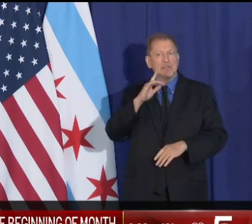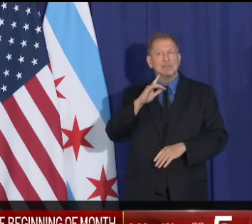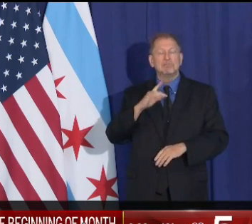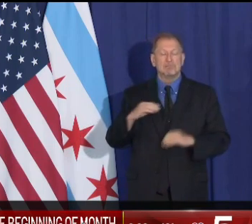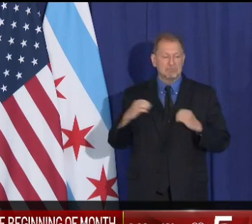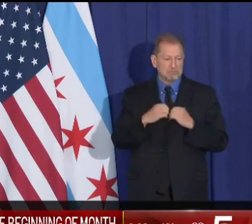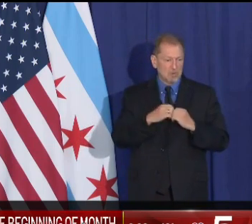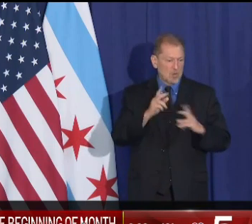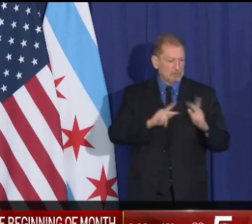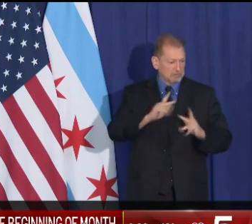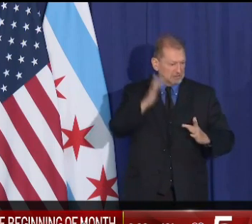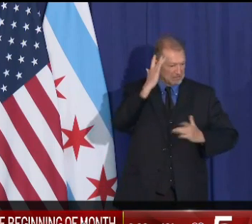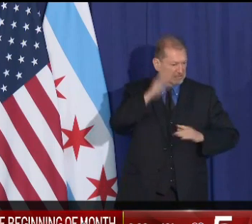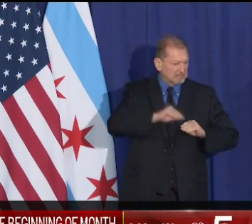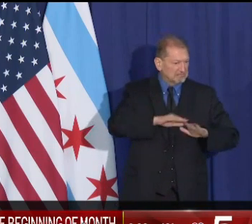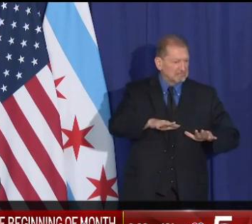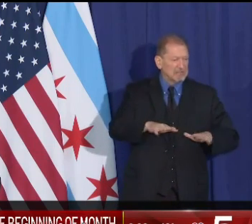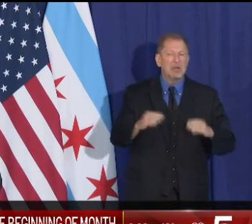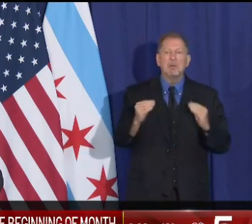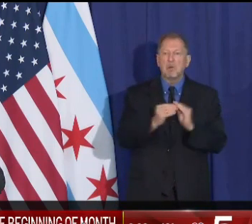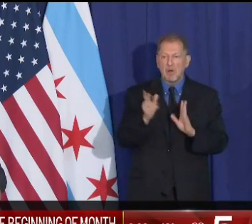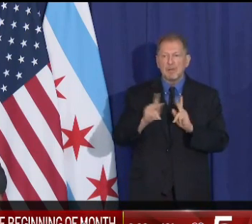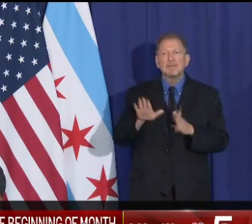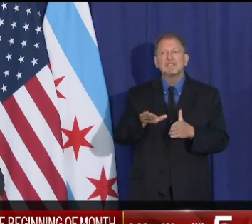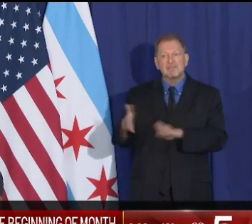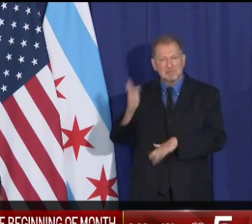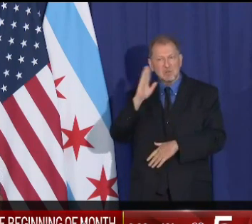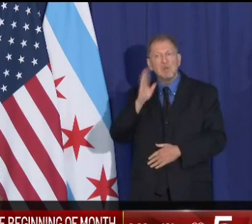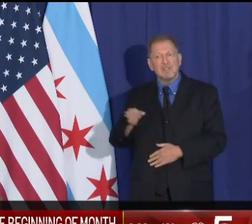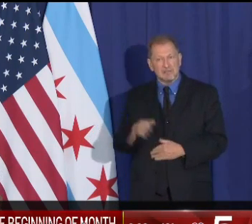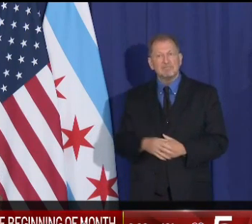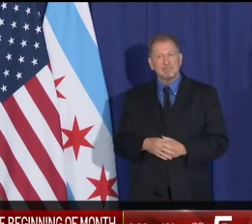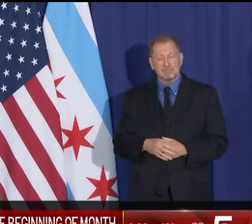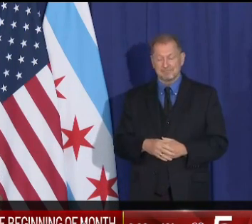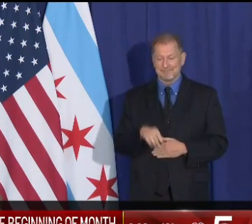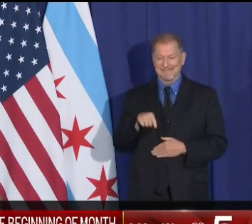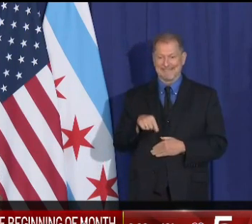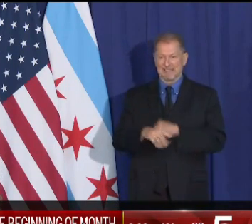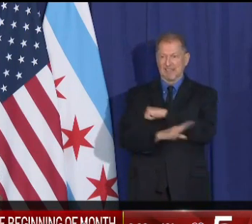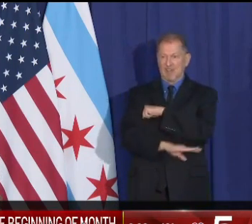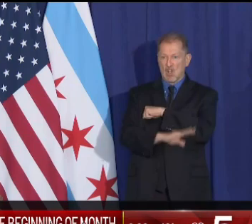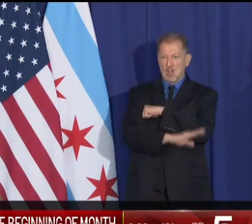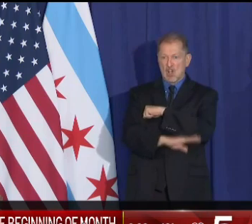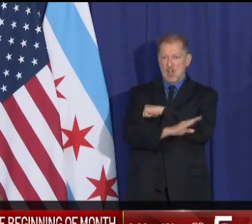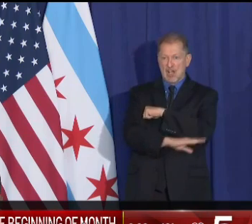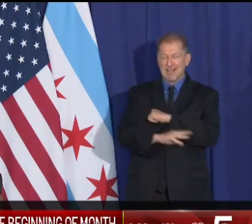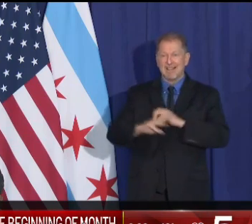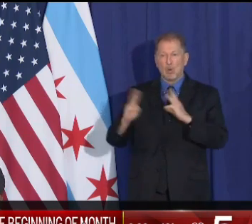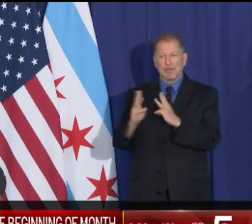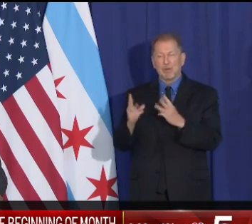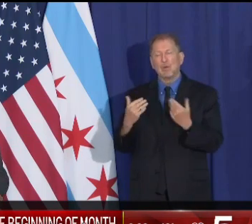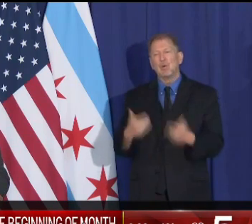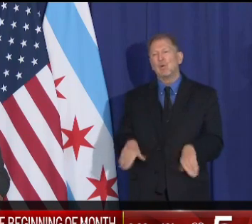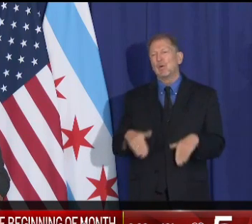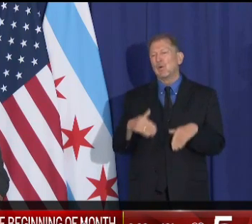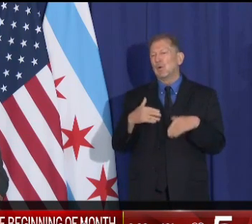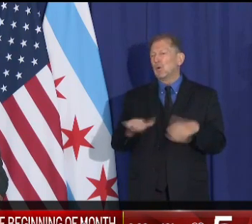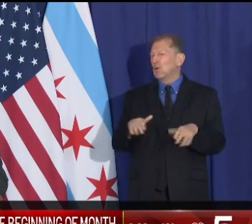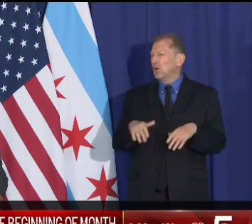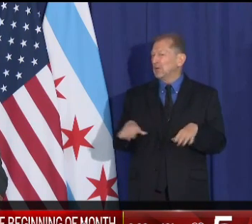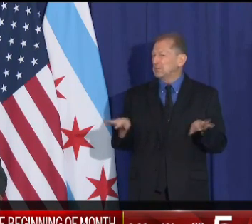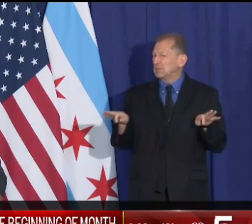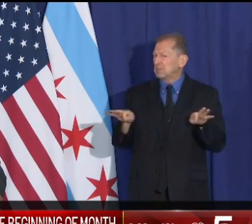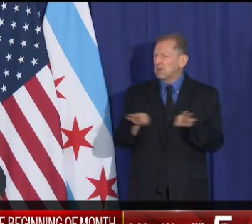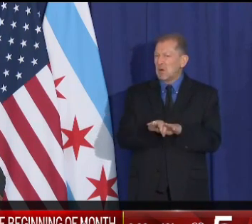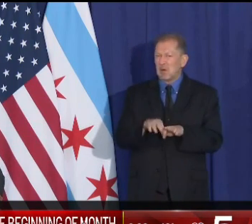and death. And now, as we head into the fall and winter months, it is the worst possible time to let our guard